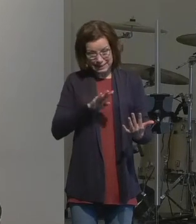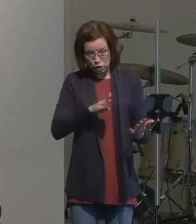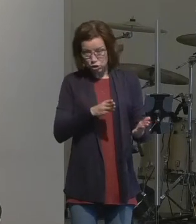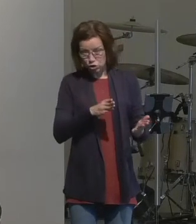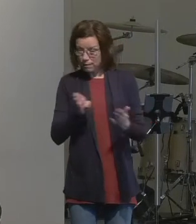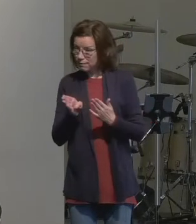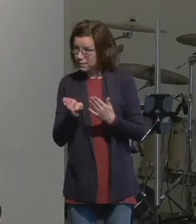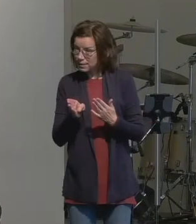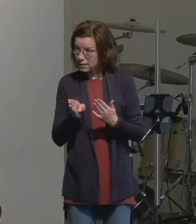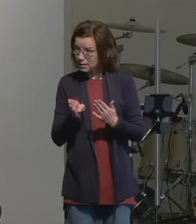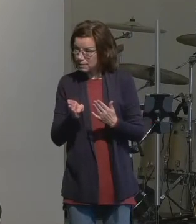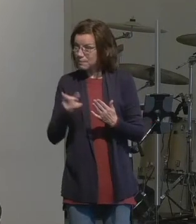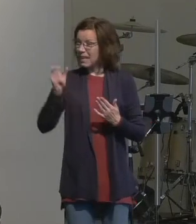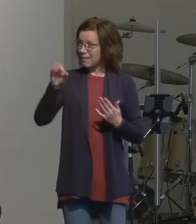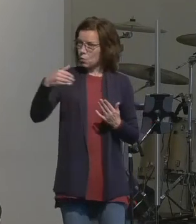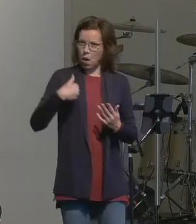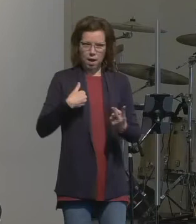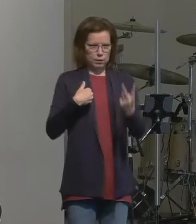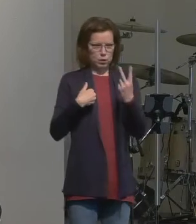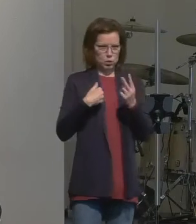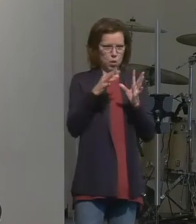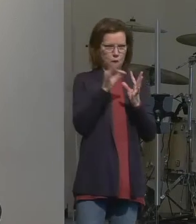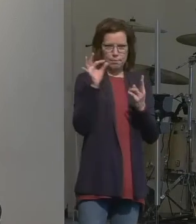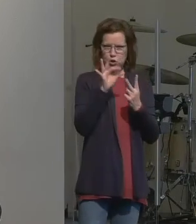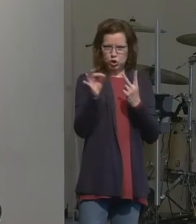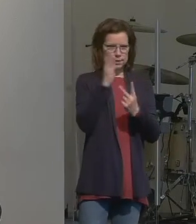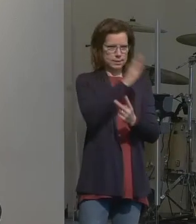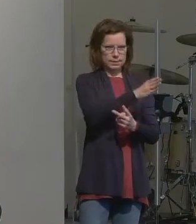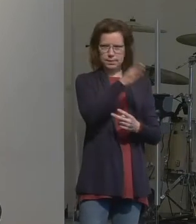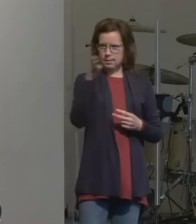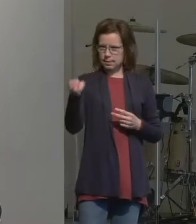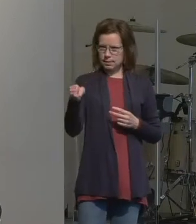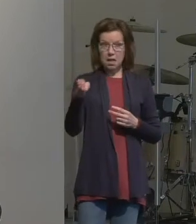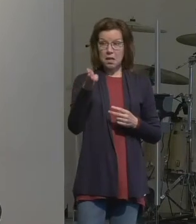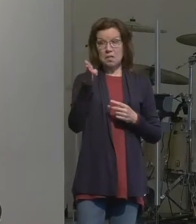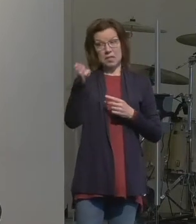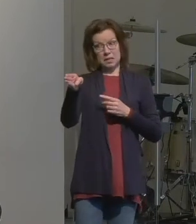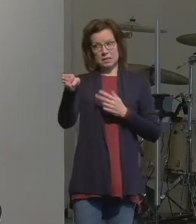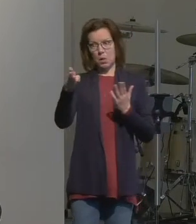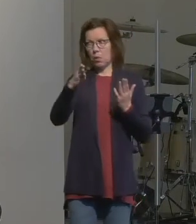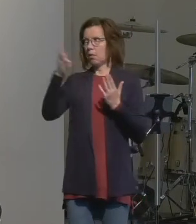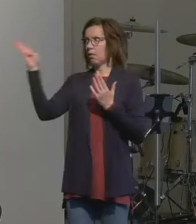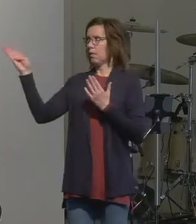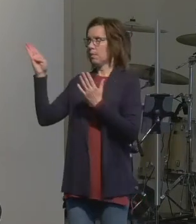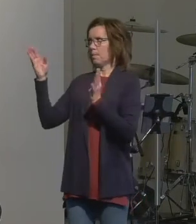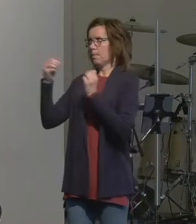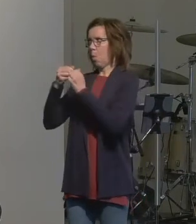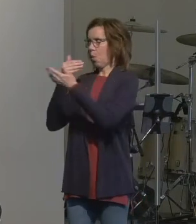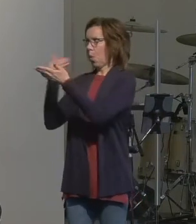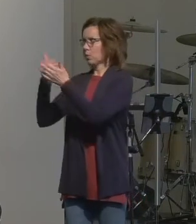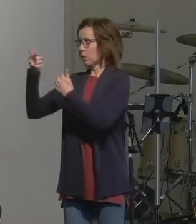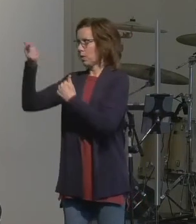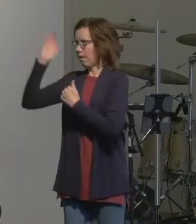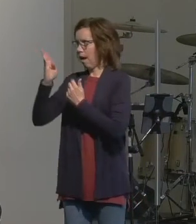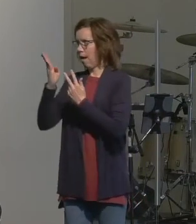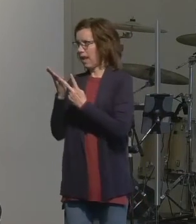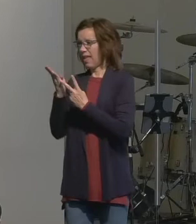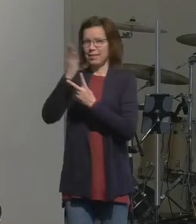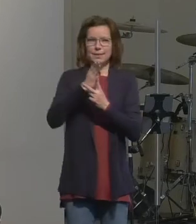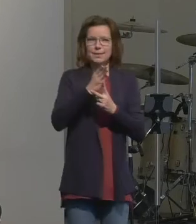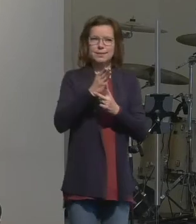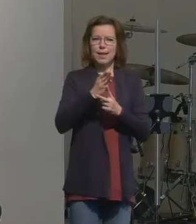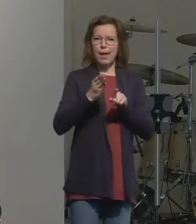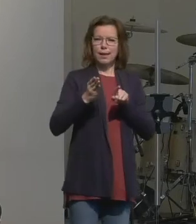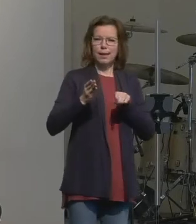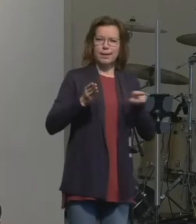and if you have two options and one of them takes you closer to God and one of them allows you to sit where you've been I encourage you to consider that maybe God